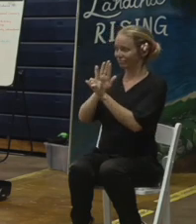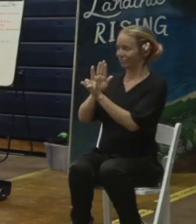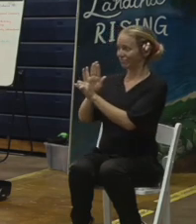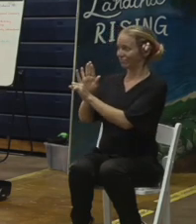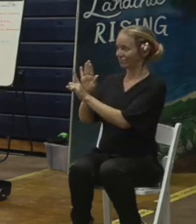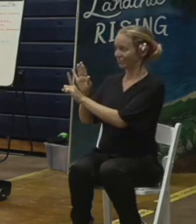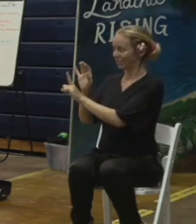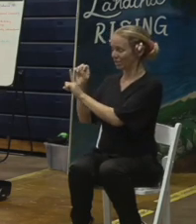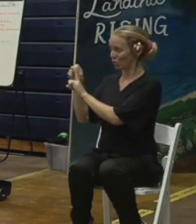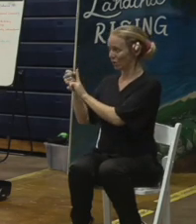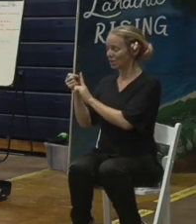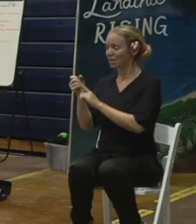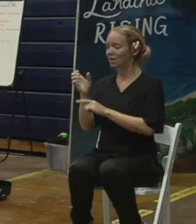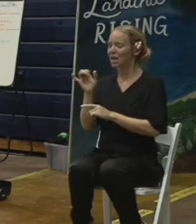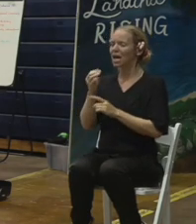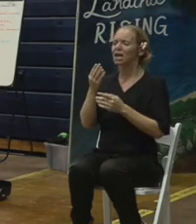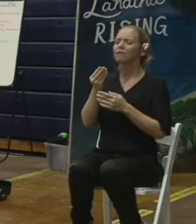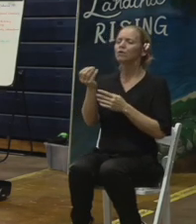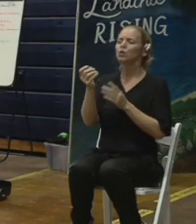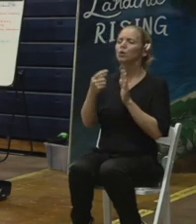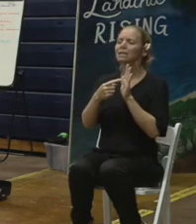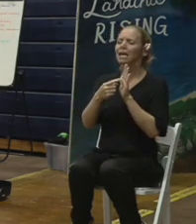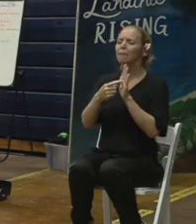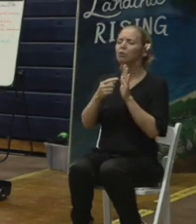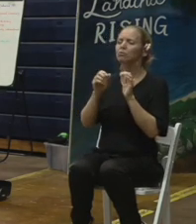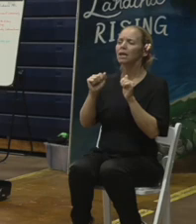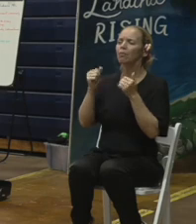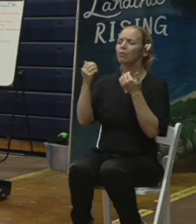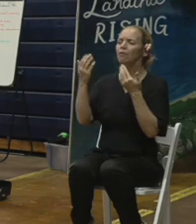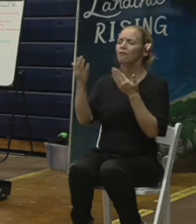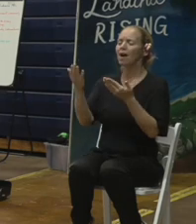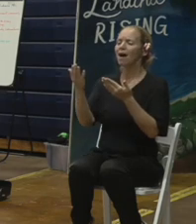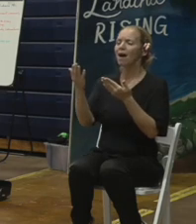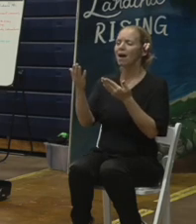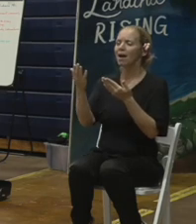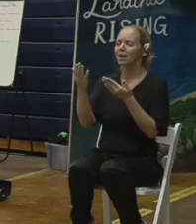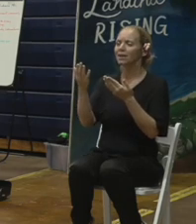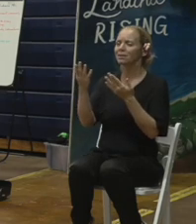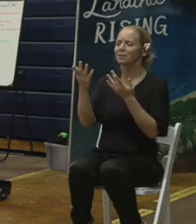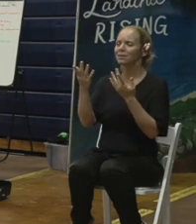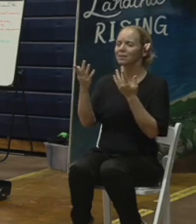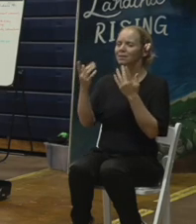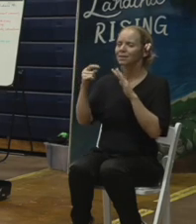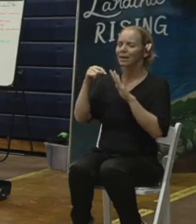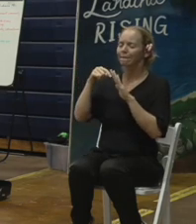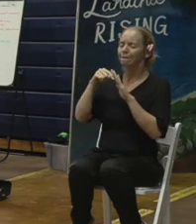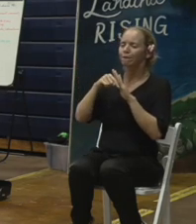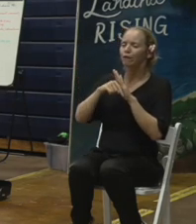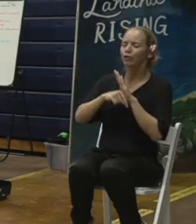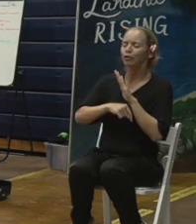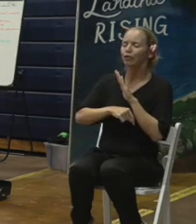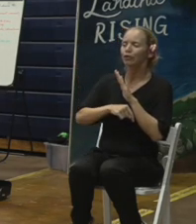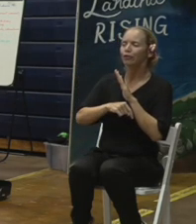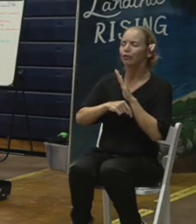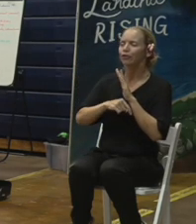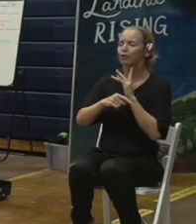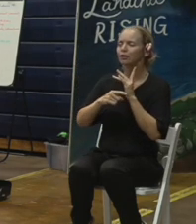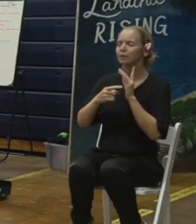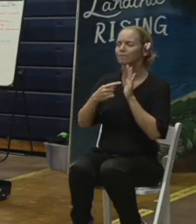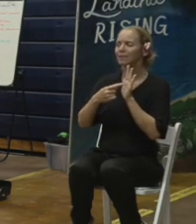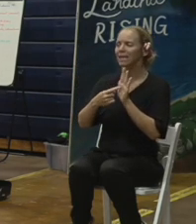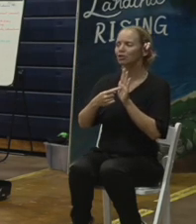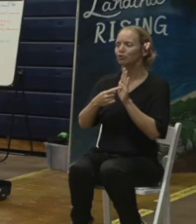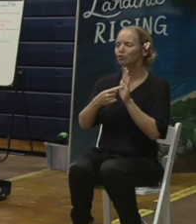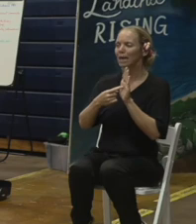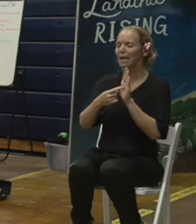few examples I can give you that further illustrate many of the situations.